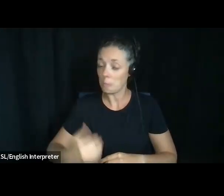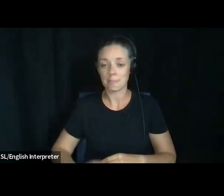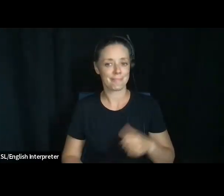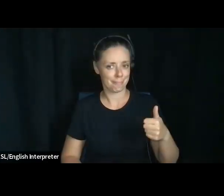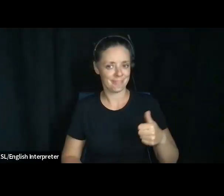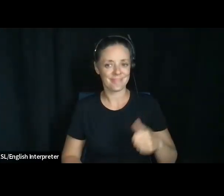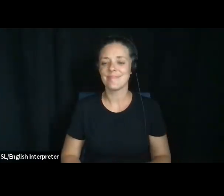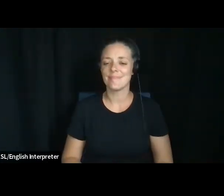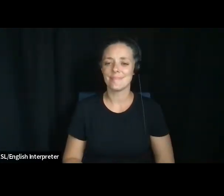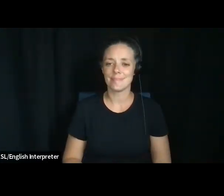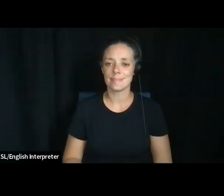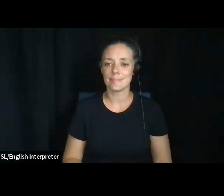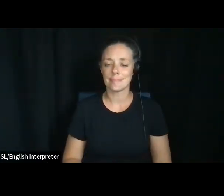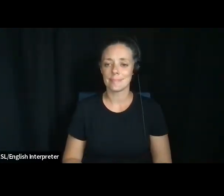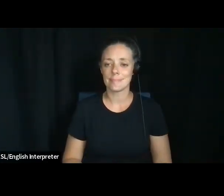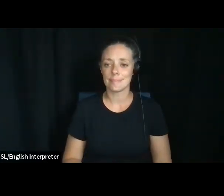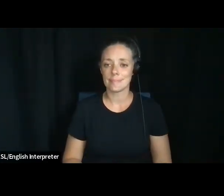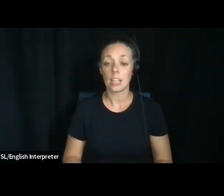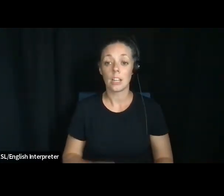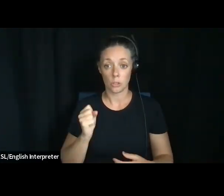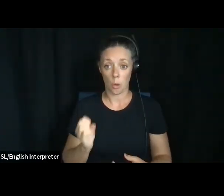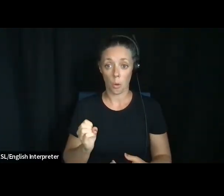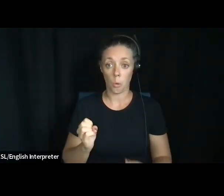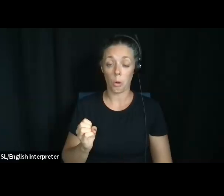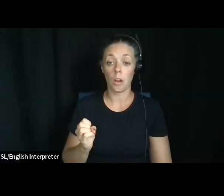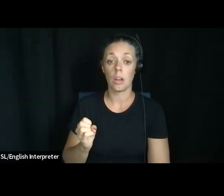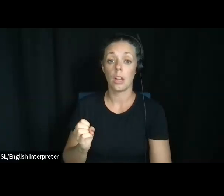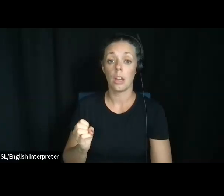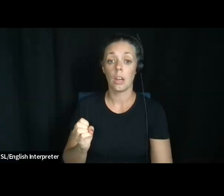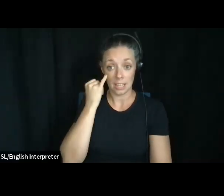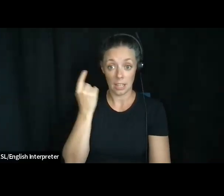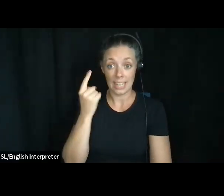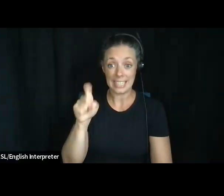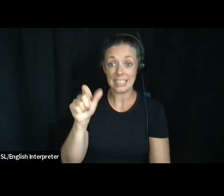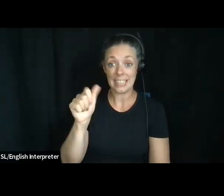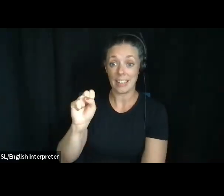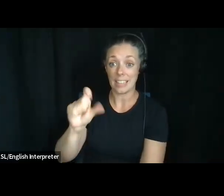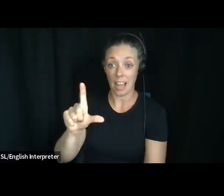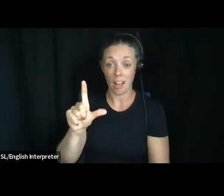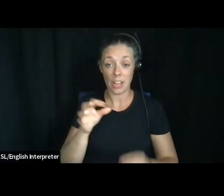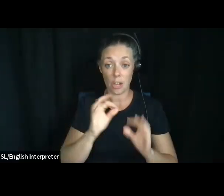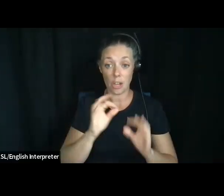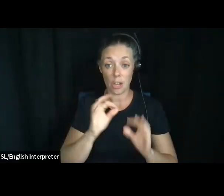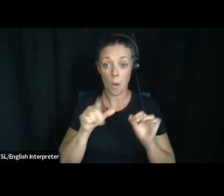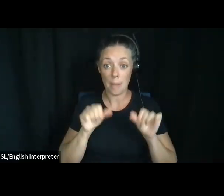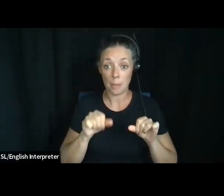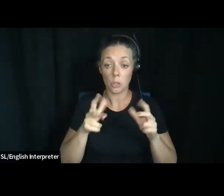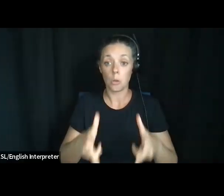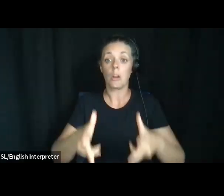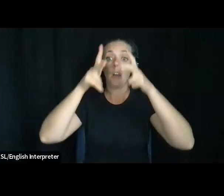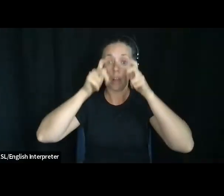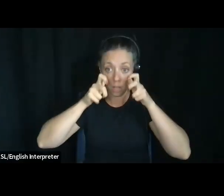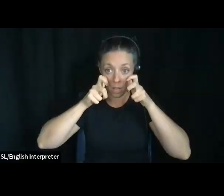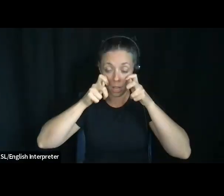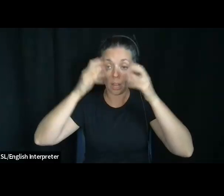and, um, so if someone needs an ASL interpreter to be able to take in the information in a way that they understand